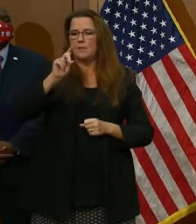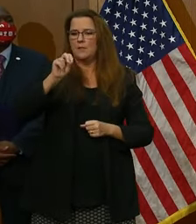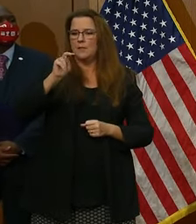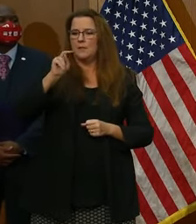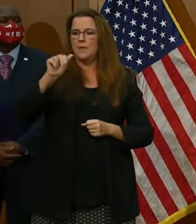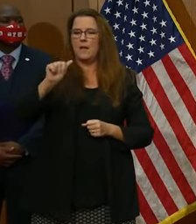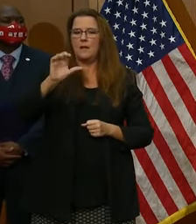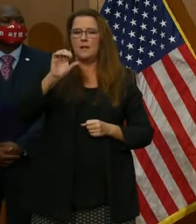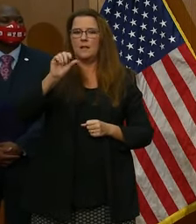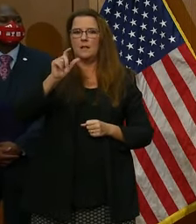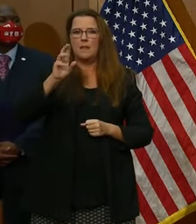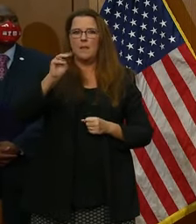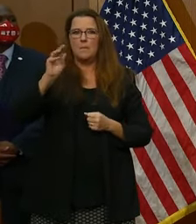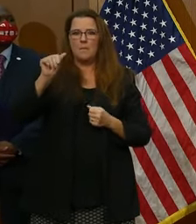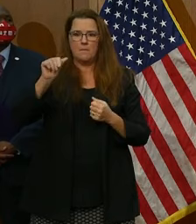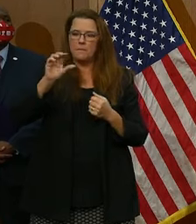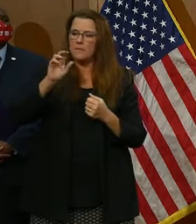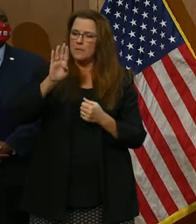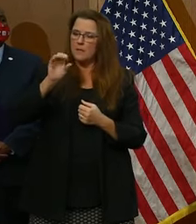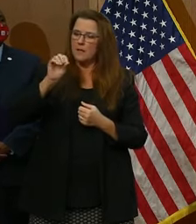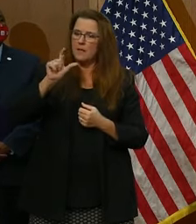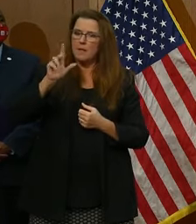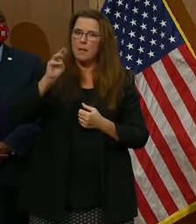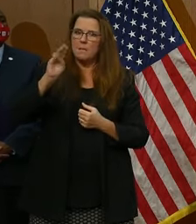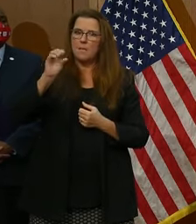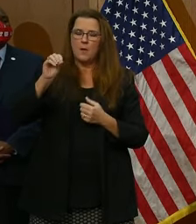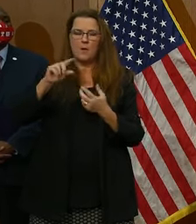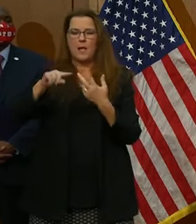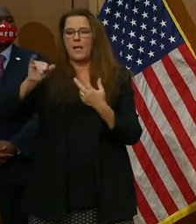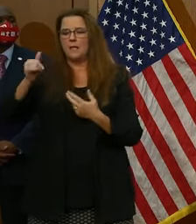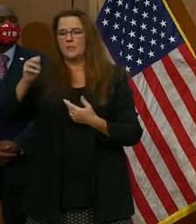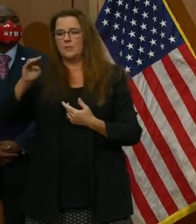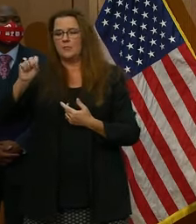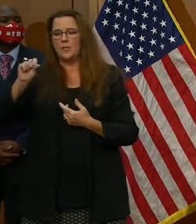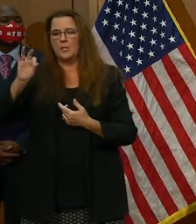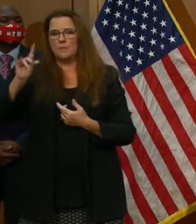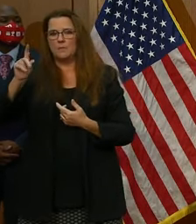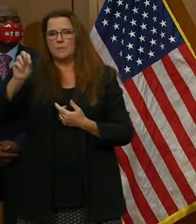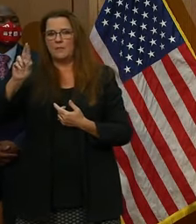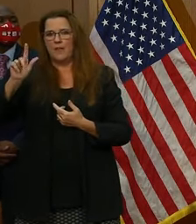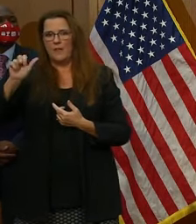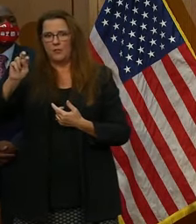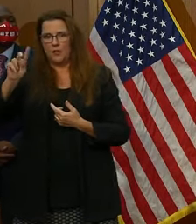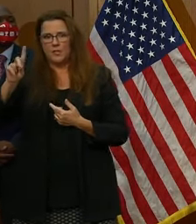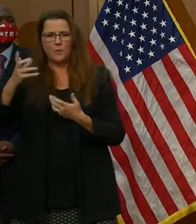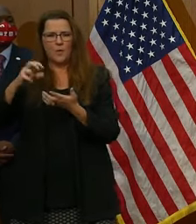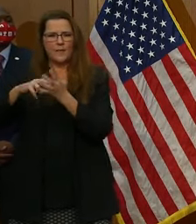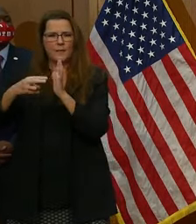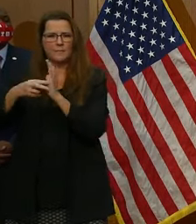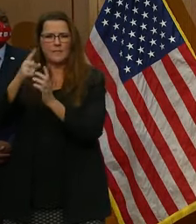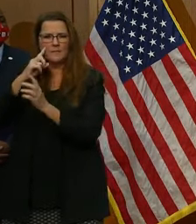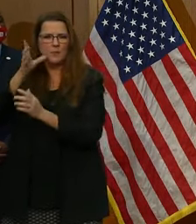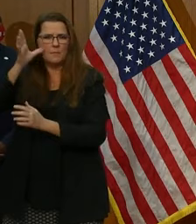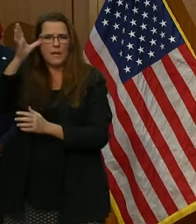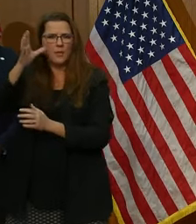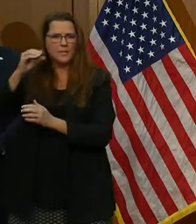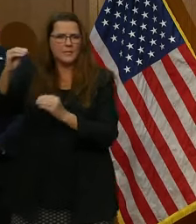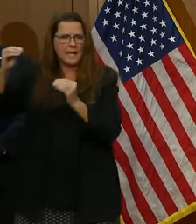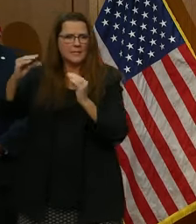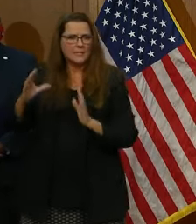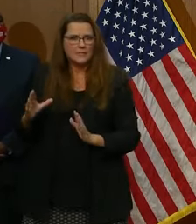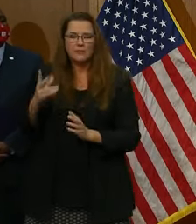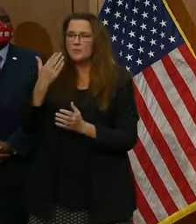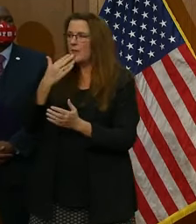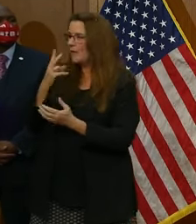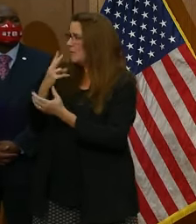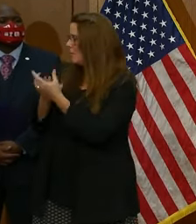Association President James Fetterman, to talk about what this means for parents and for our teachers. Thank you all both